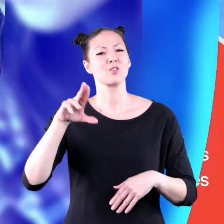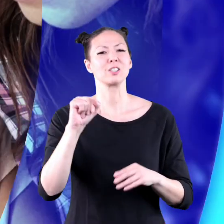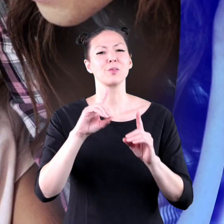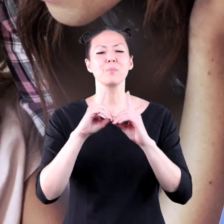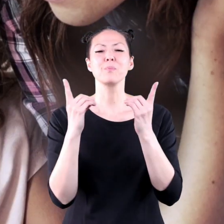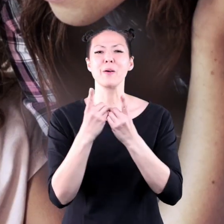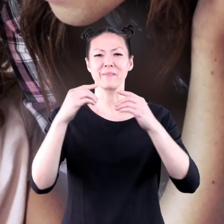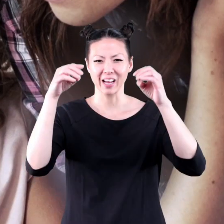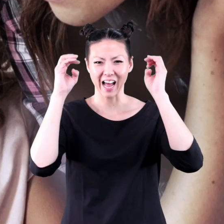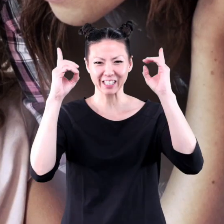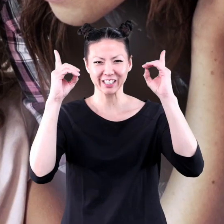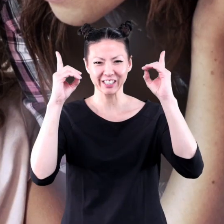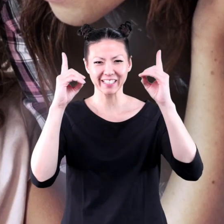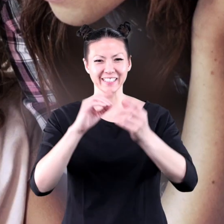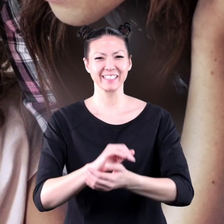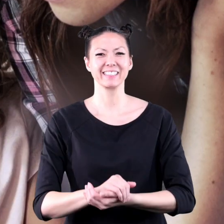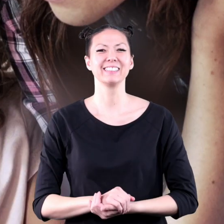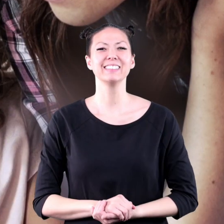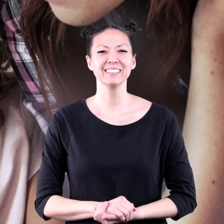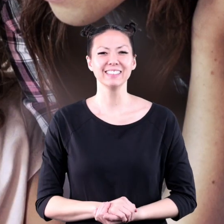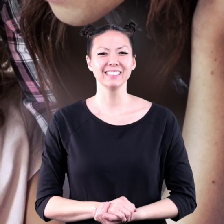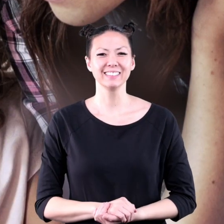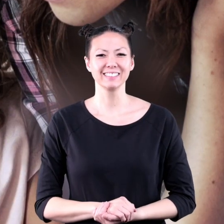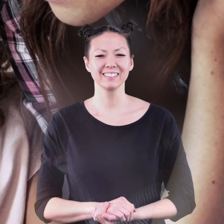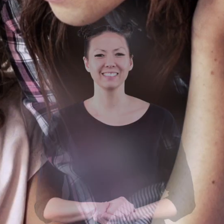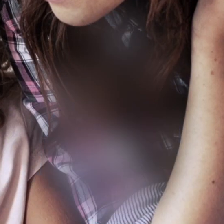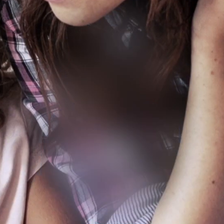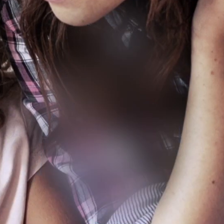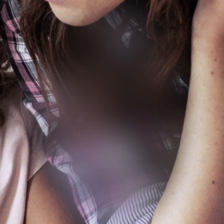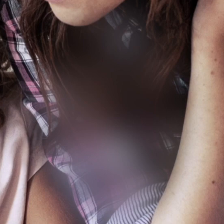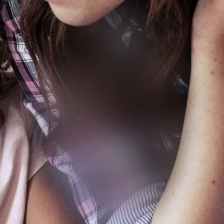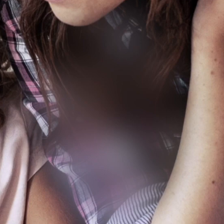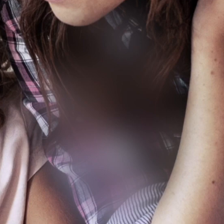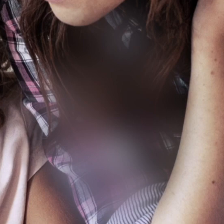Thanks for We'll see on. We'll catch up We'll catch